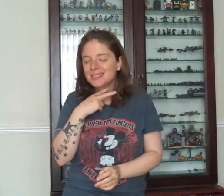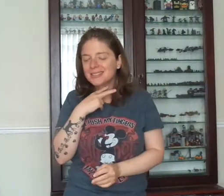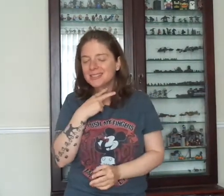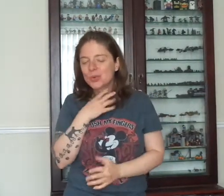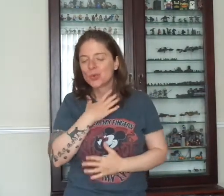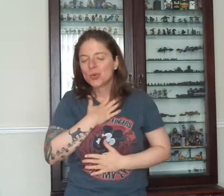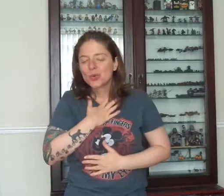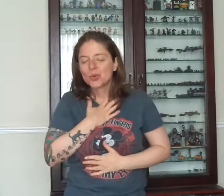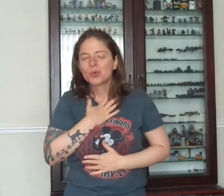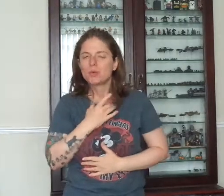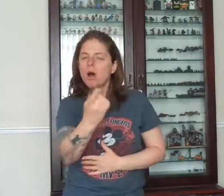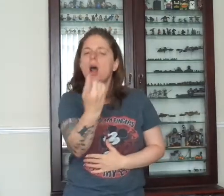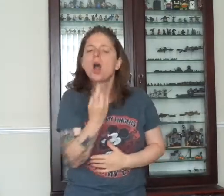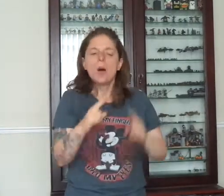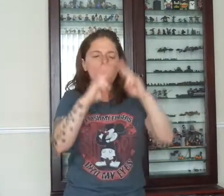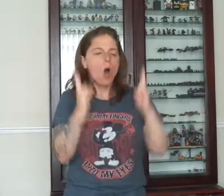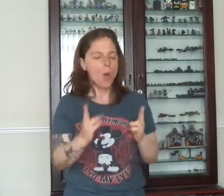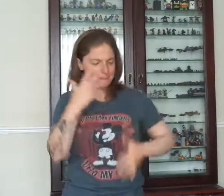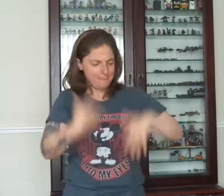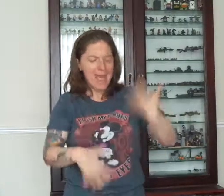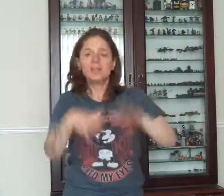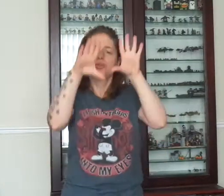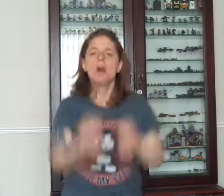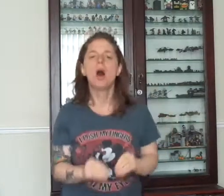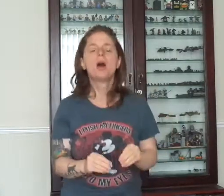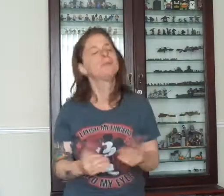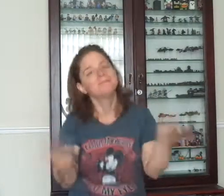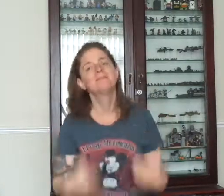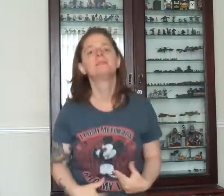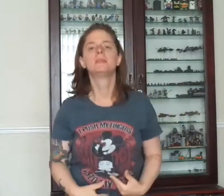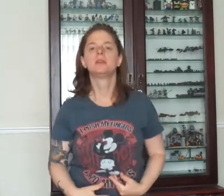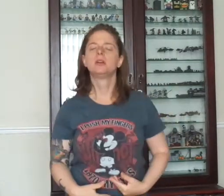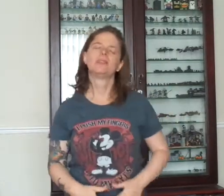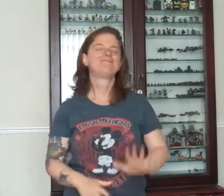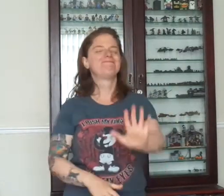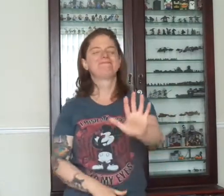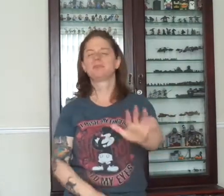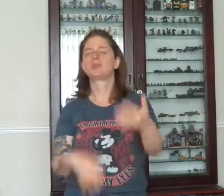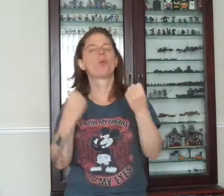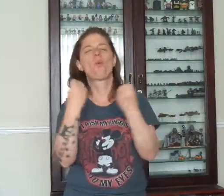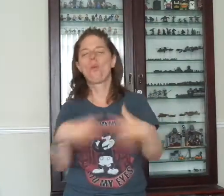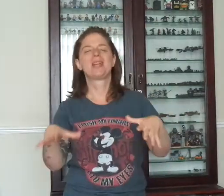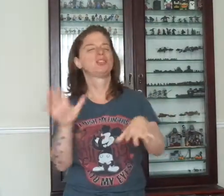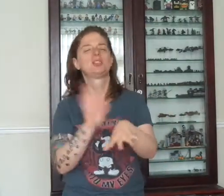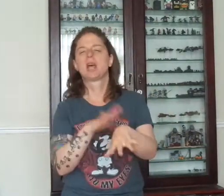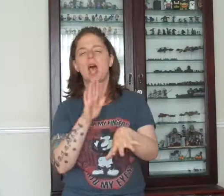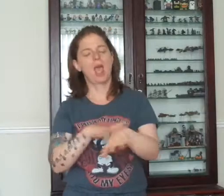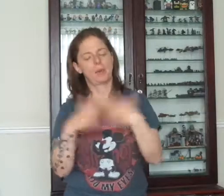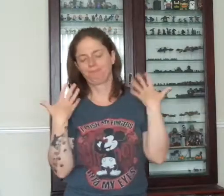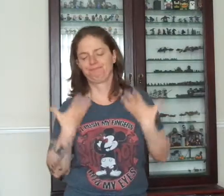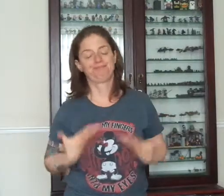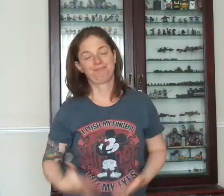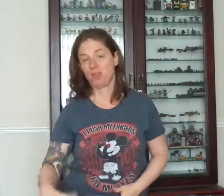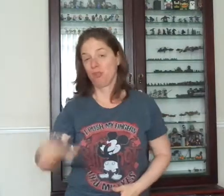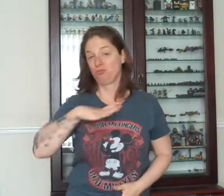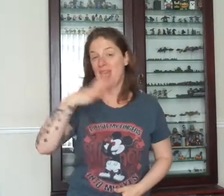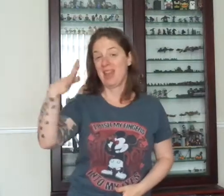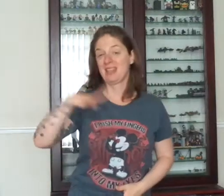home and stop this pain tonight, stop this pain tonight. So waste your time on me, you're already